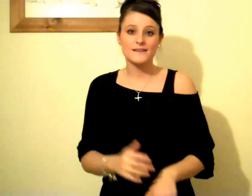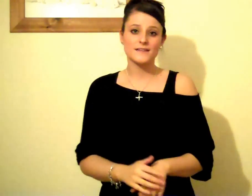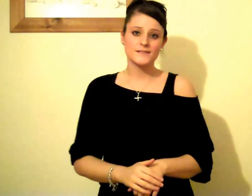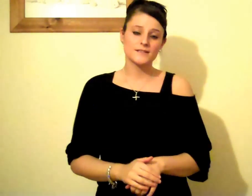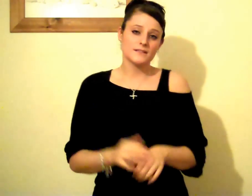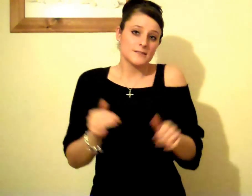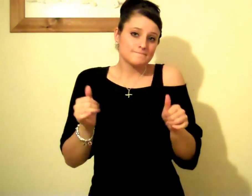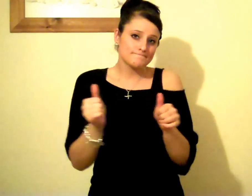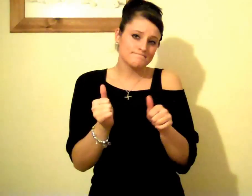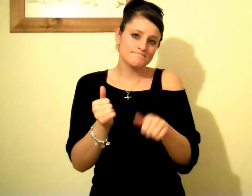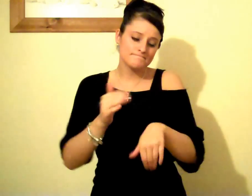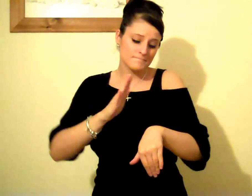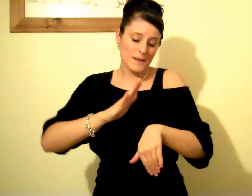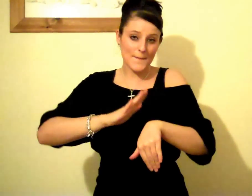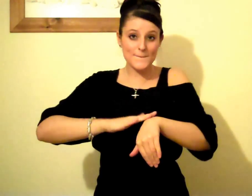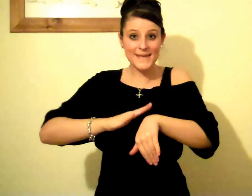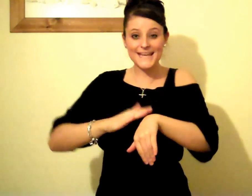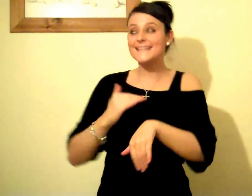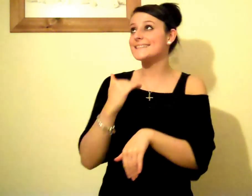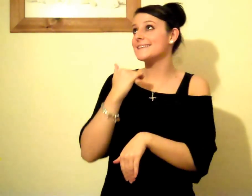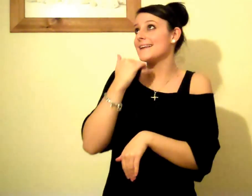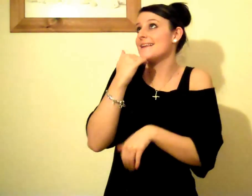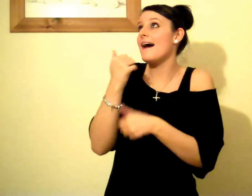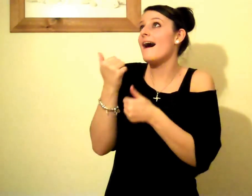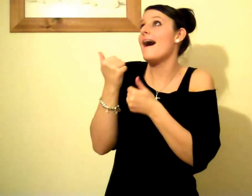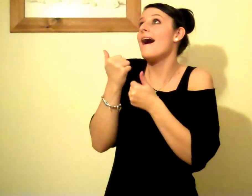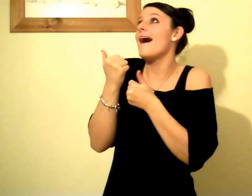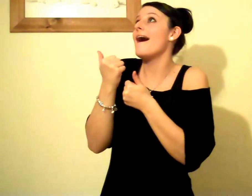I'm in it's enough